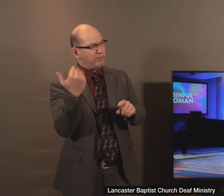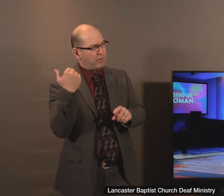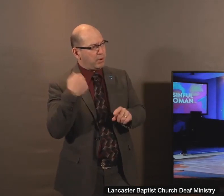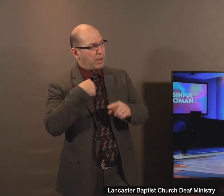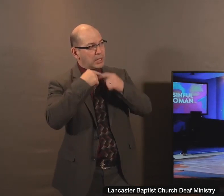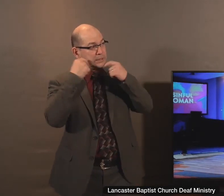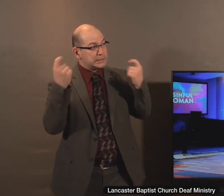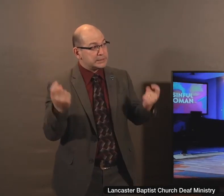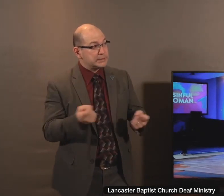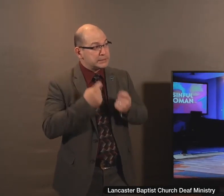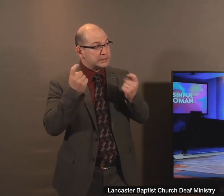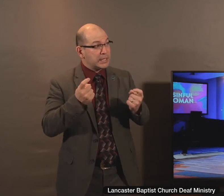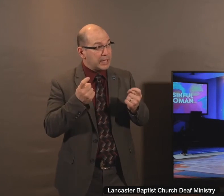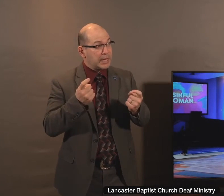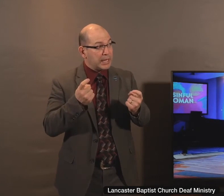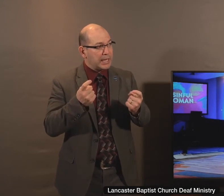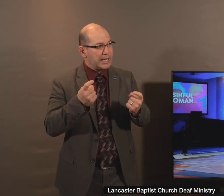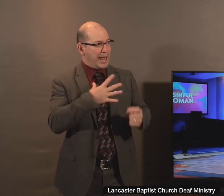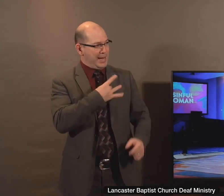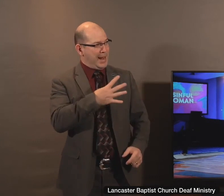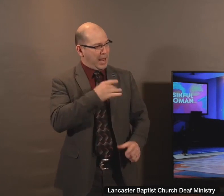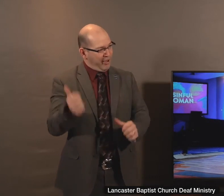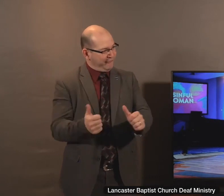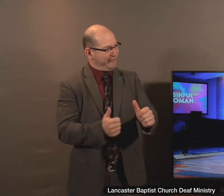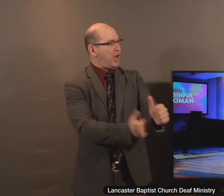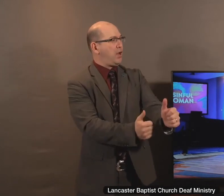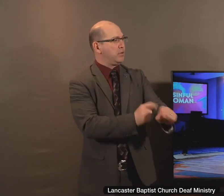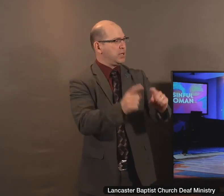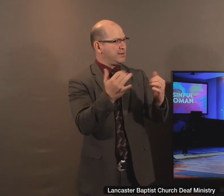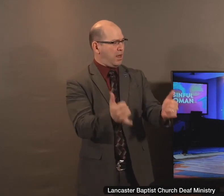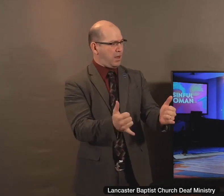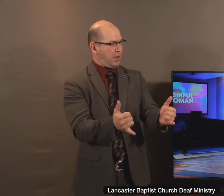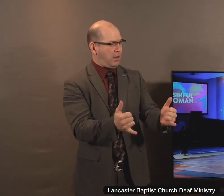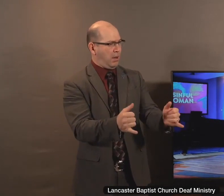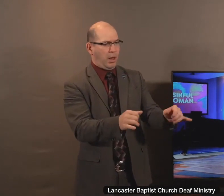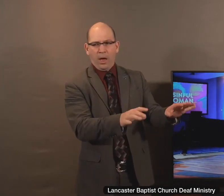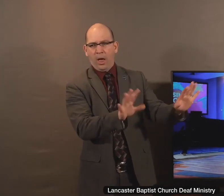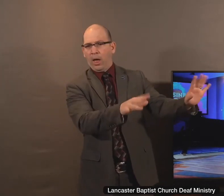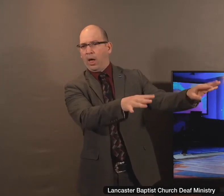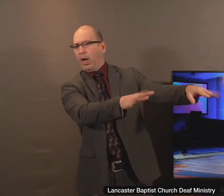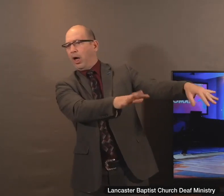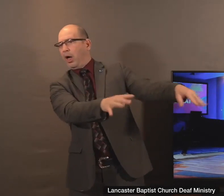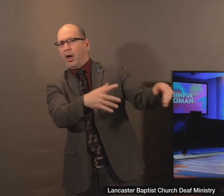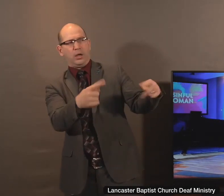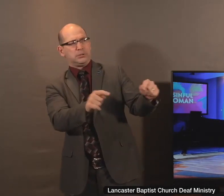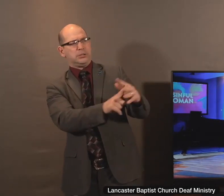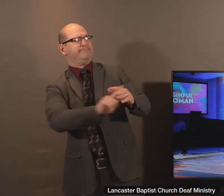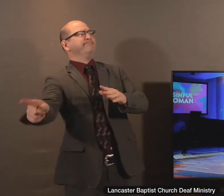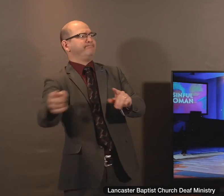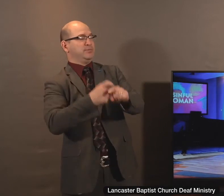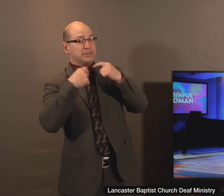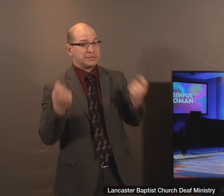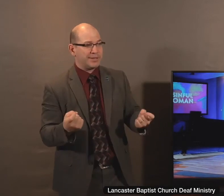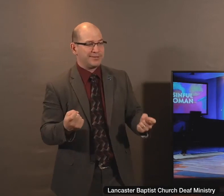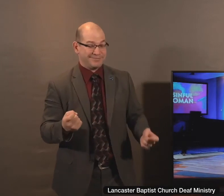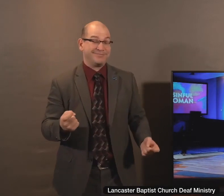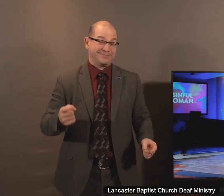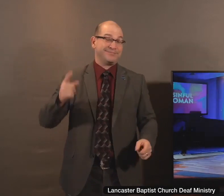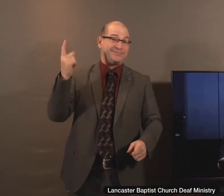sinner running after sin. Now I'm a sinner running away from sin. That's a great way to describe the